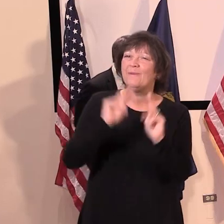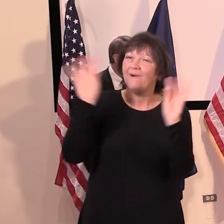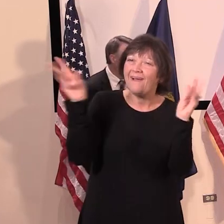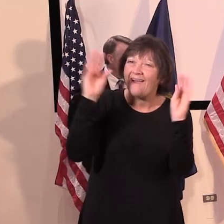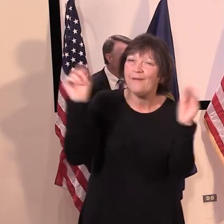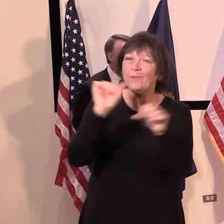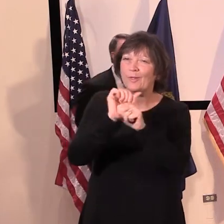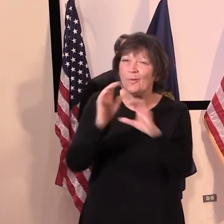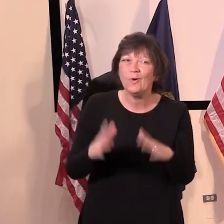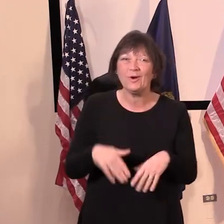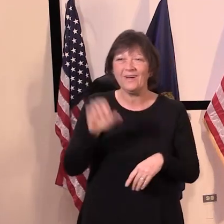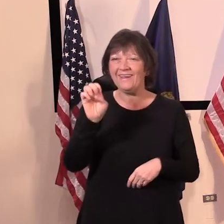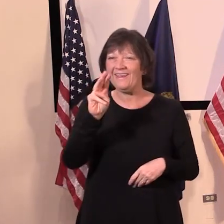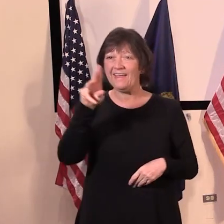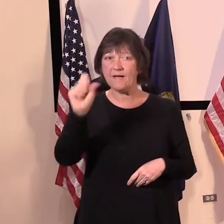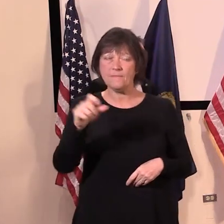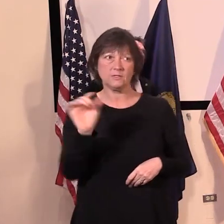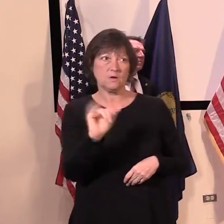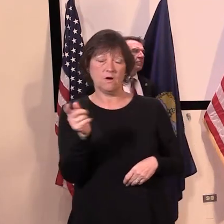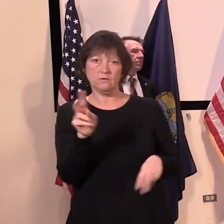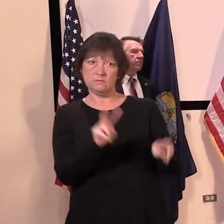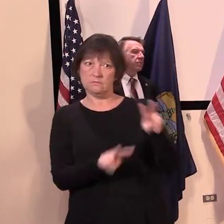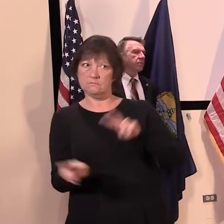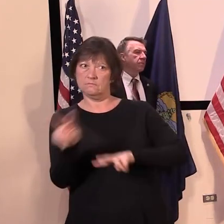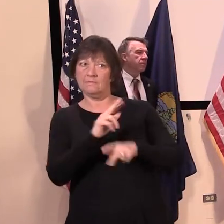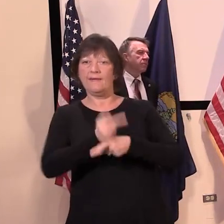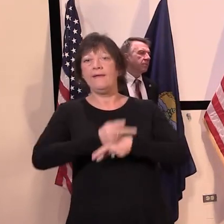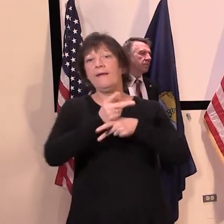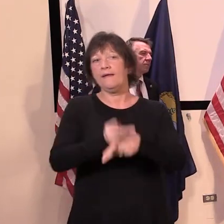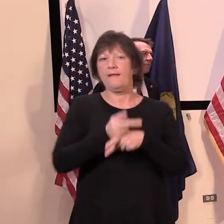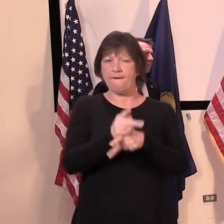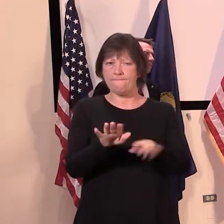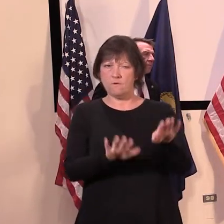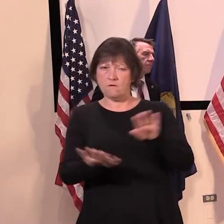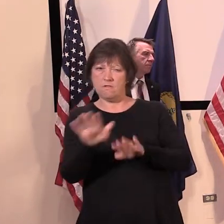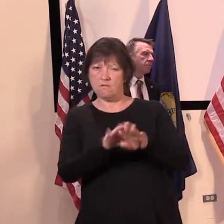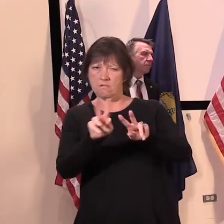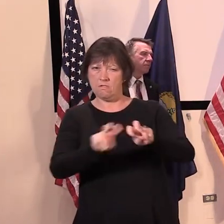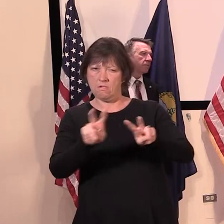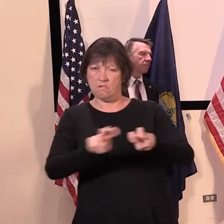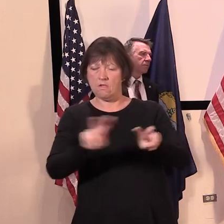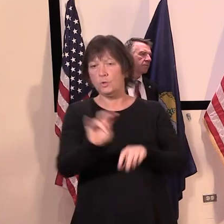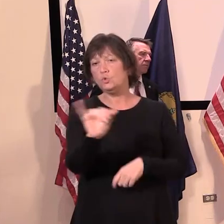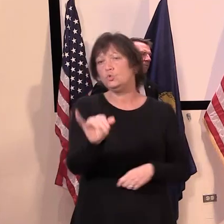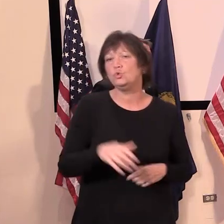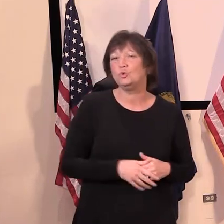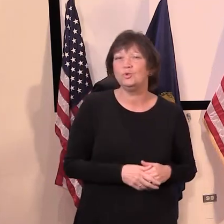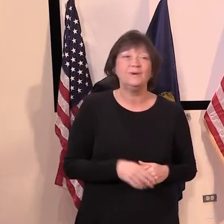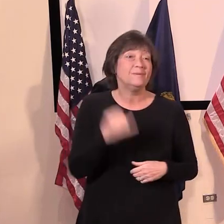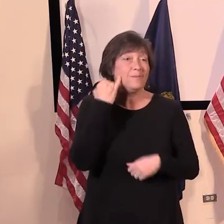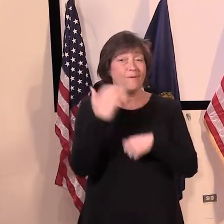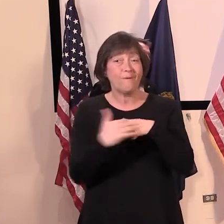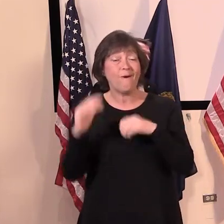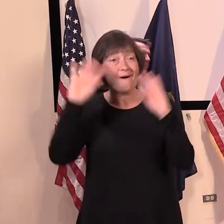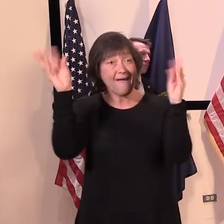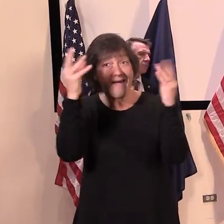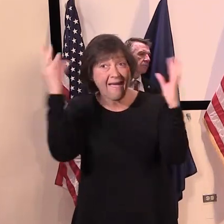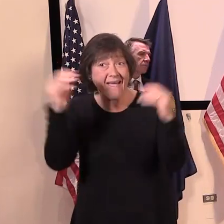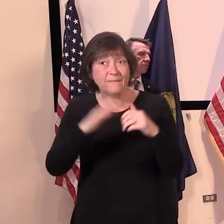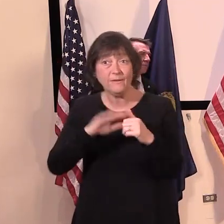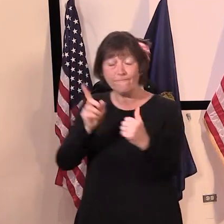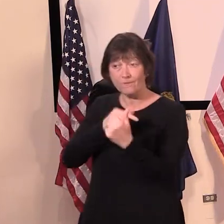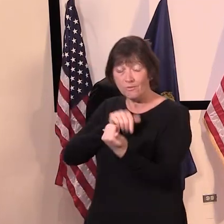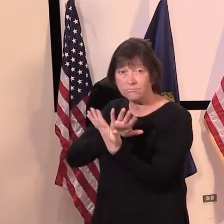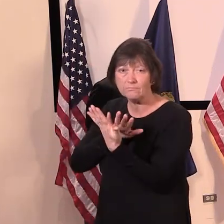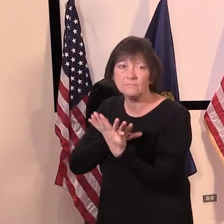alert regarding COVID as well. So again, their environment that you would enter on your way to the hospital, if it was that serious,